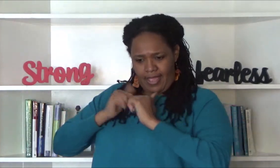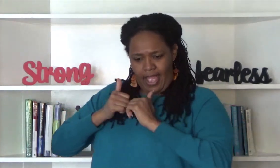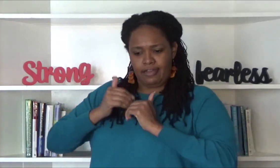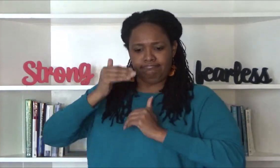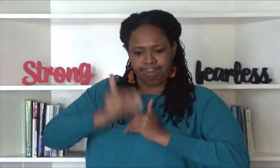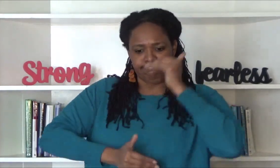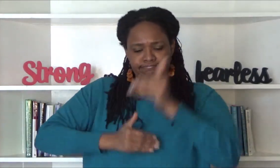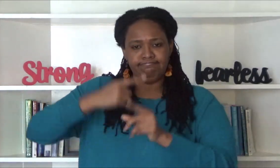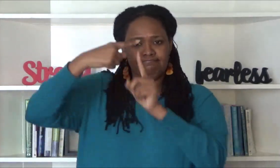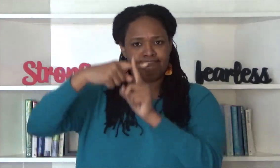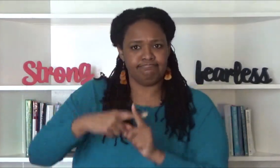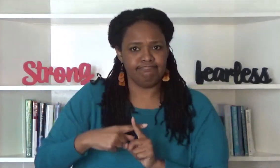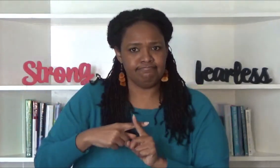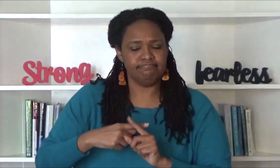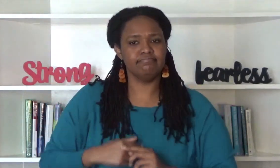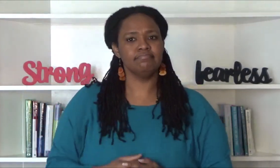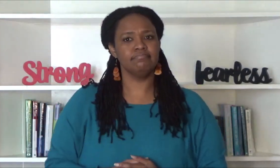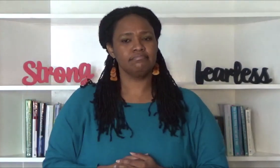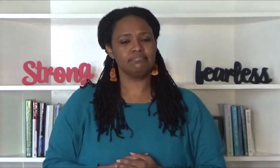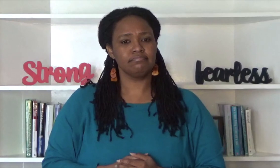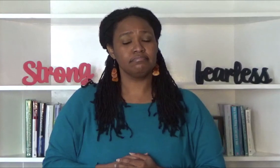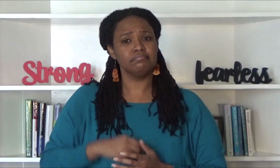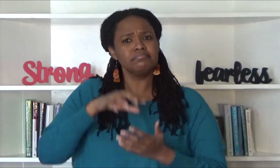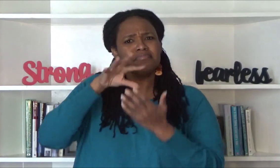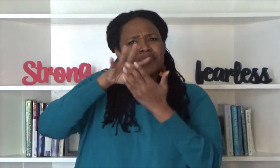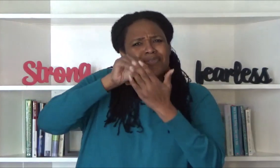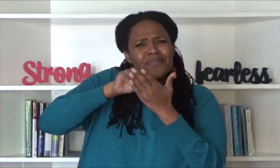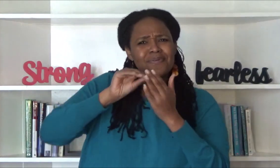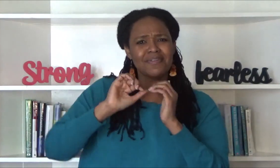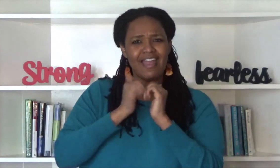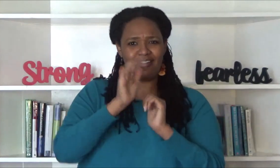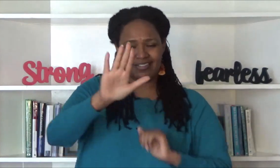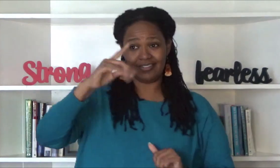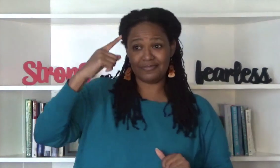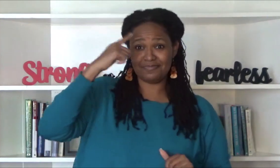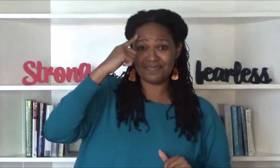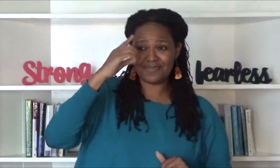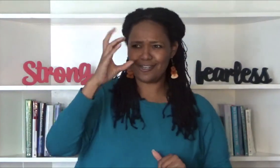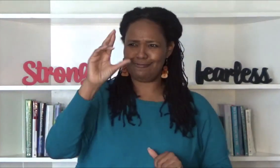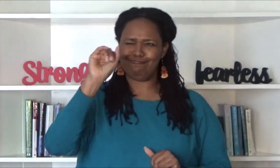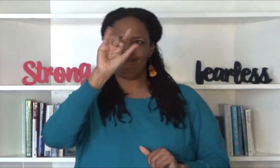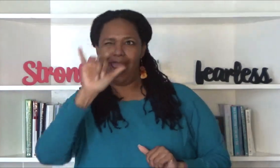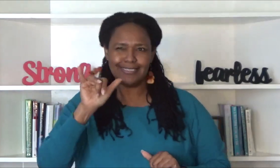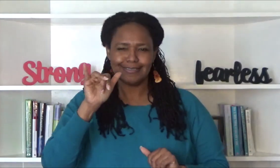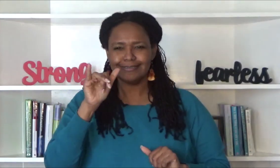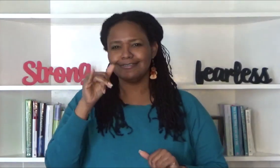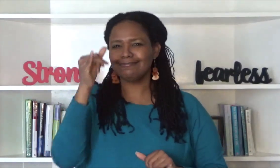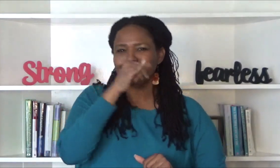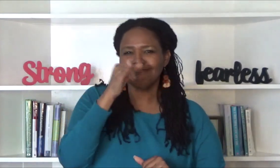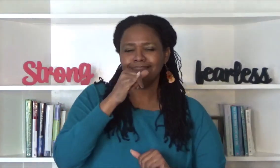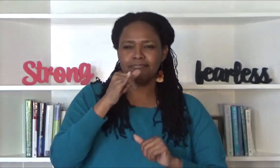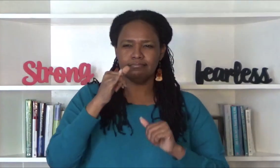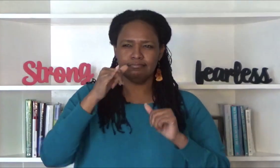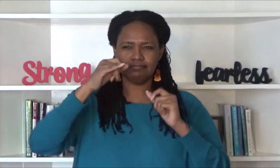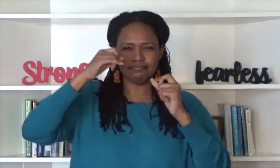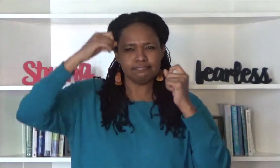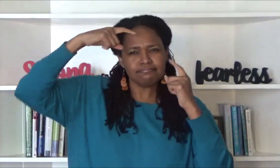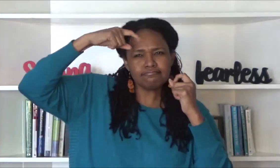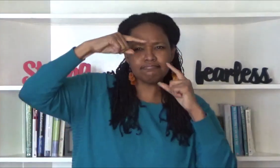learn how the crazy brain communicates and operates with you learn how